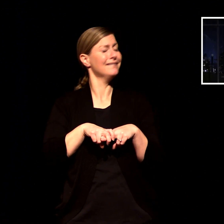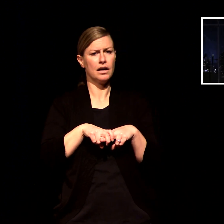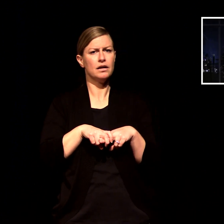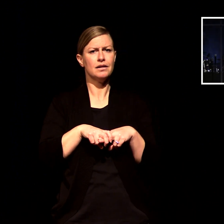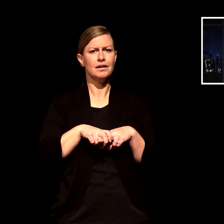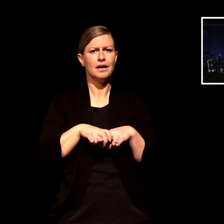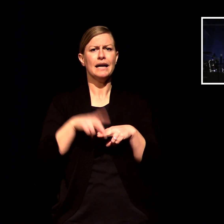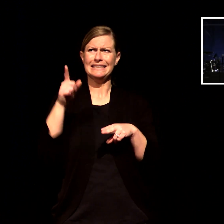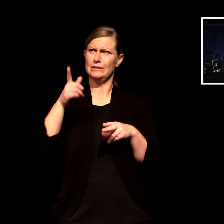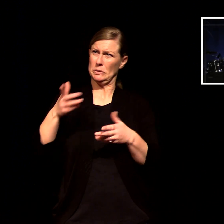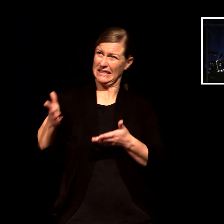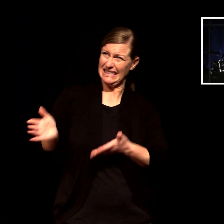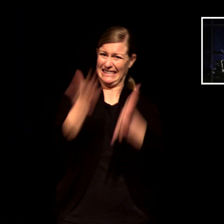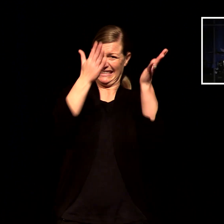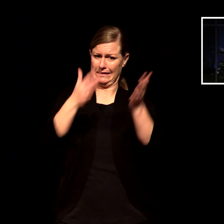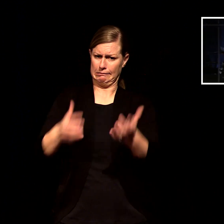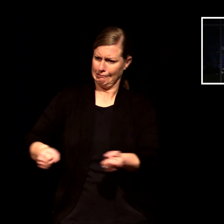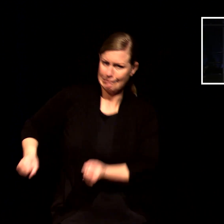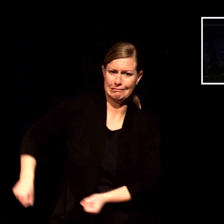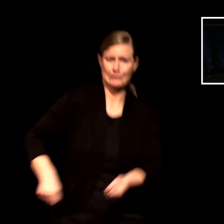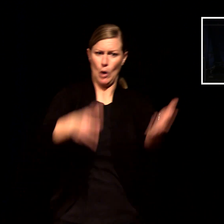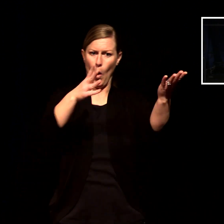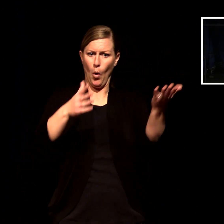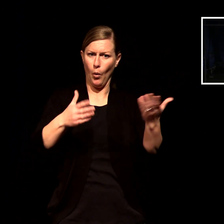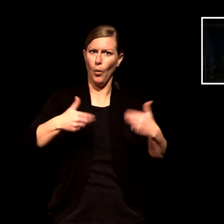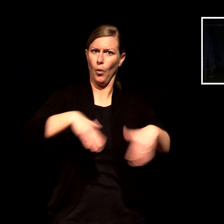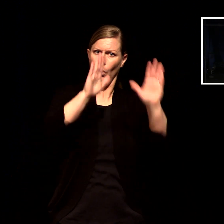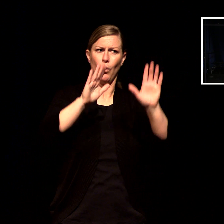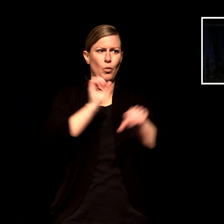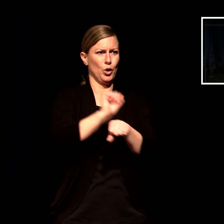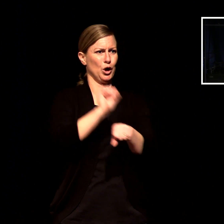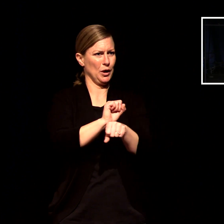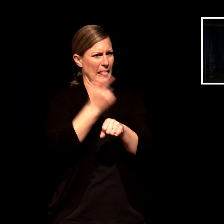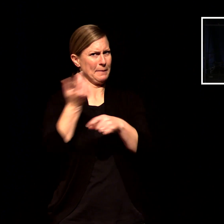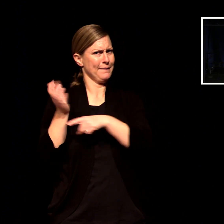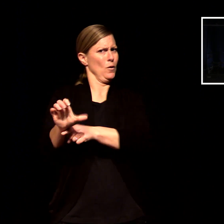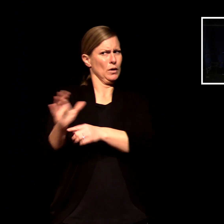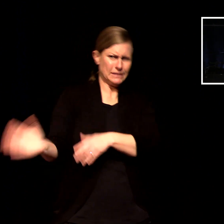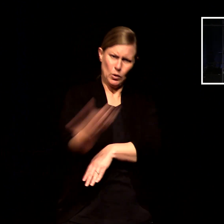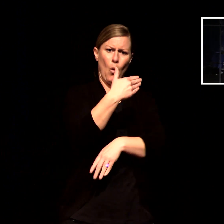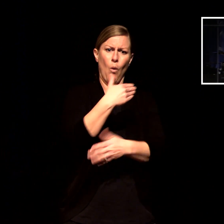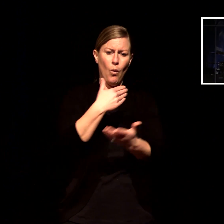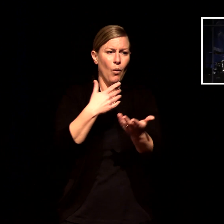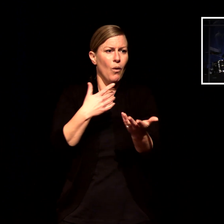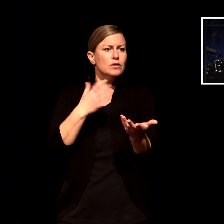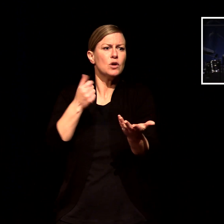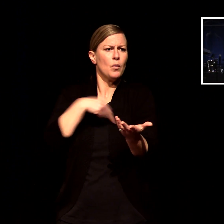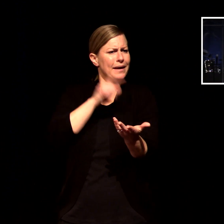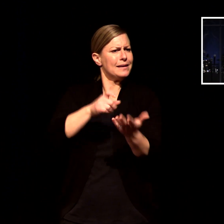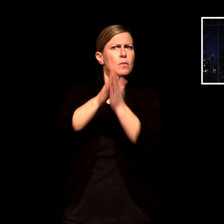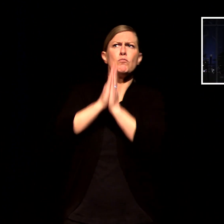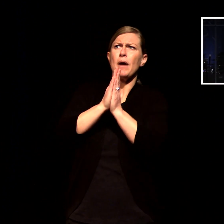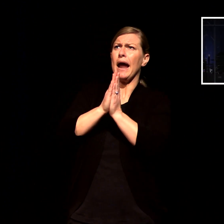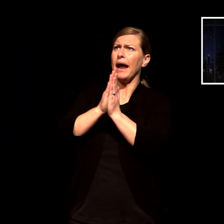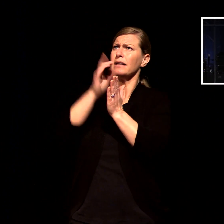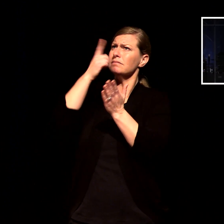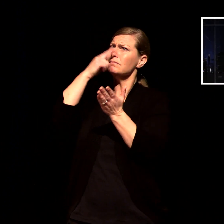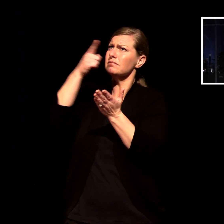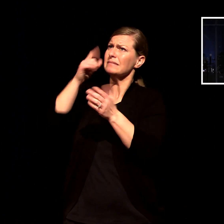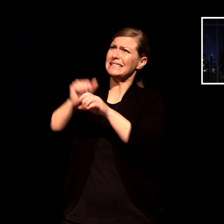cast out into the beautiful and breathtaking work of god they need to be cast out with community and instruction and authority because